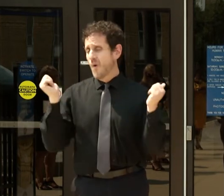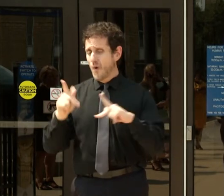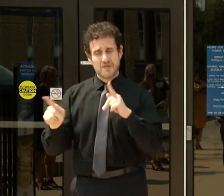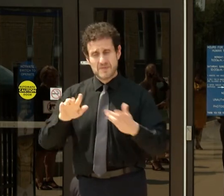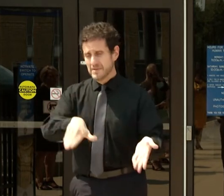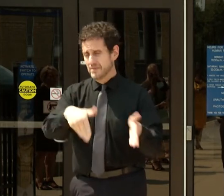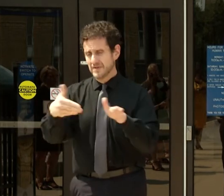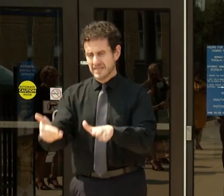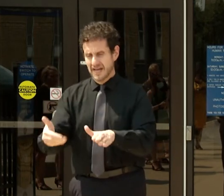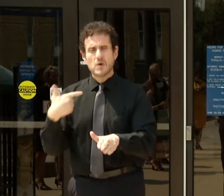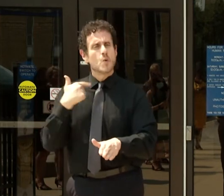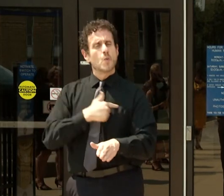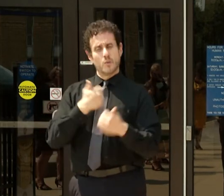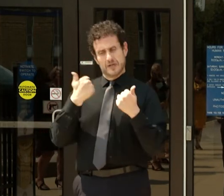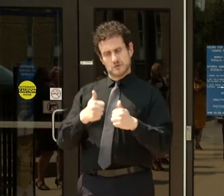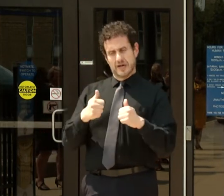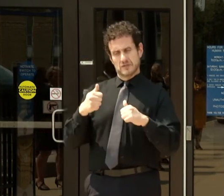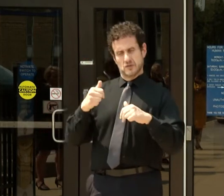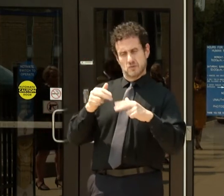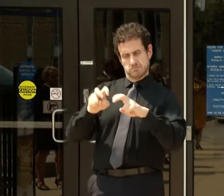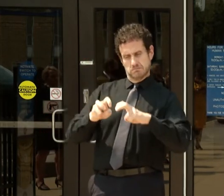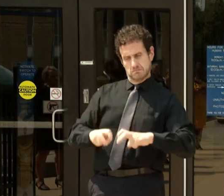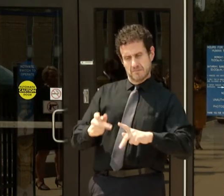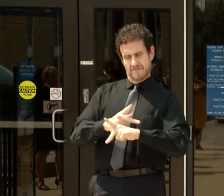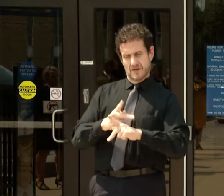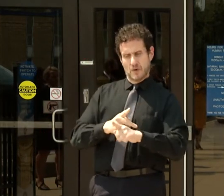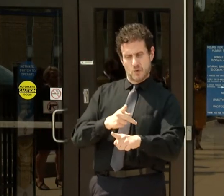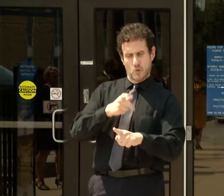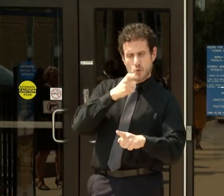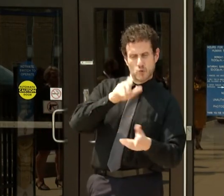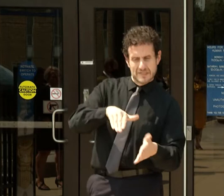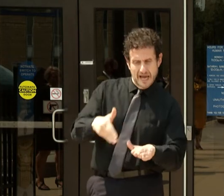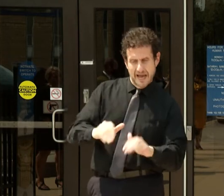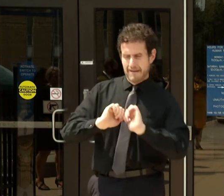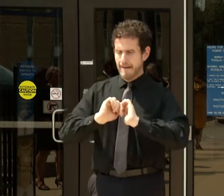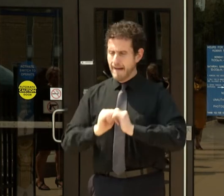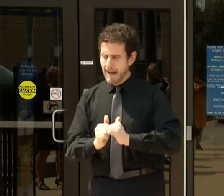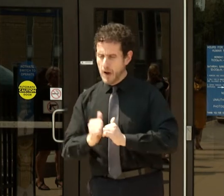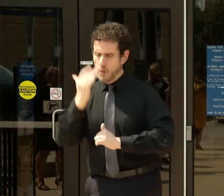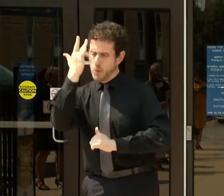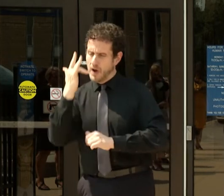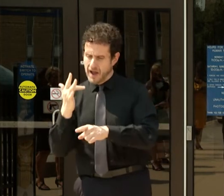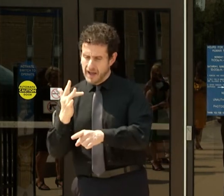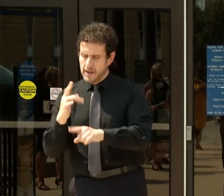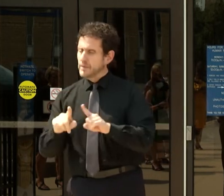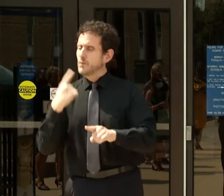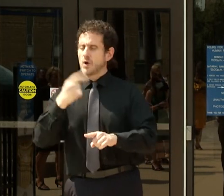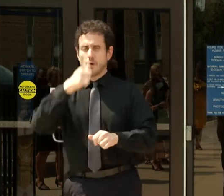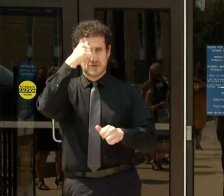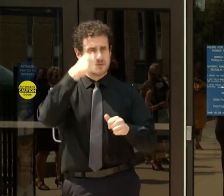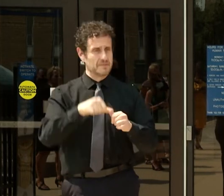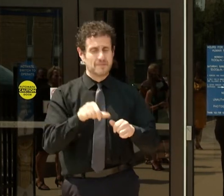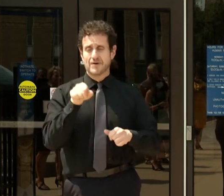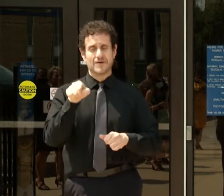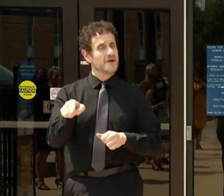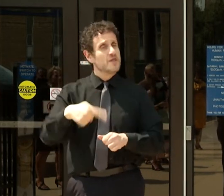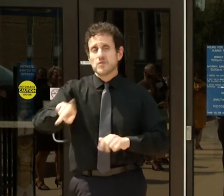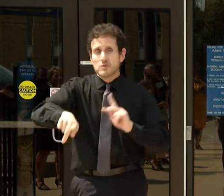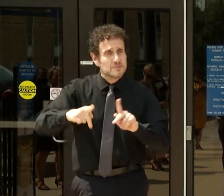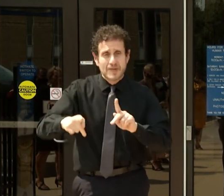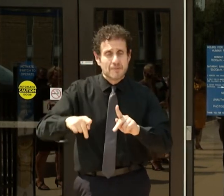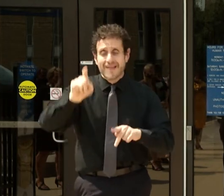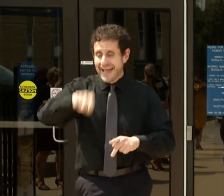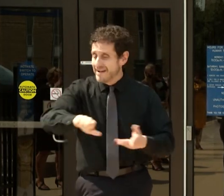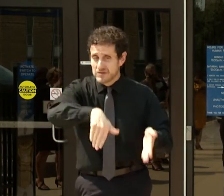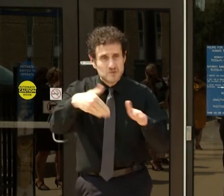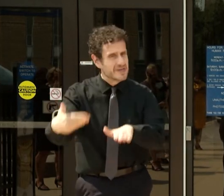cause and manner of death for all those under our care, we remember always they did not have to die in